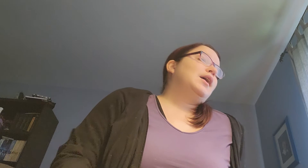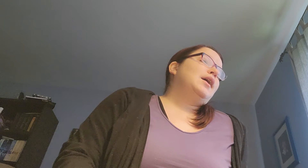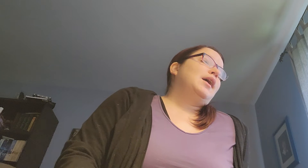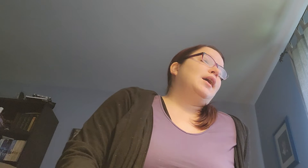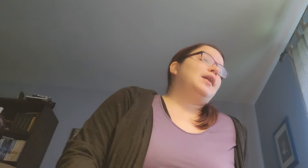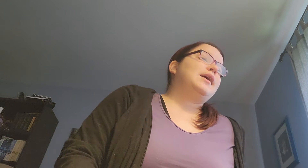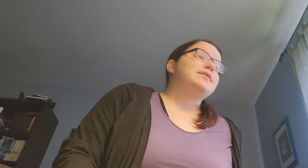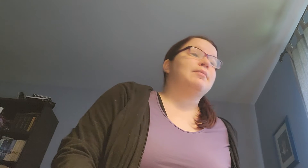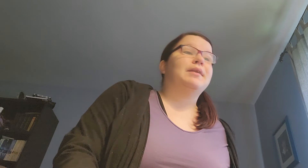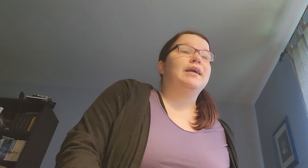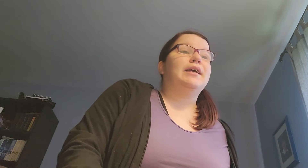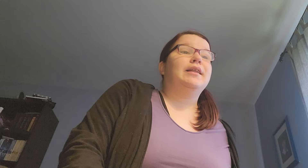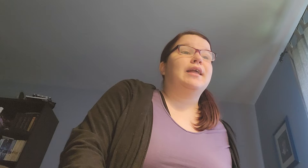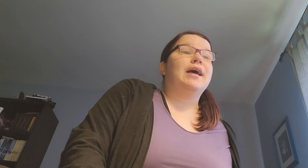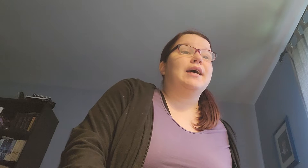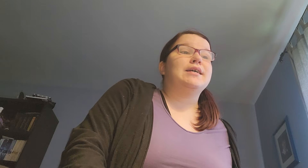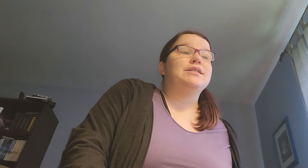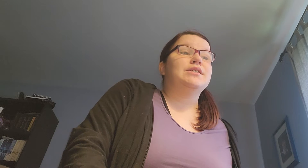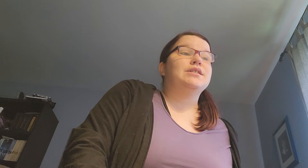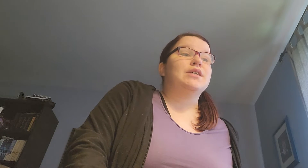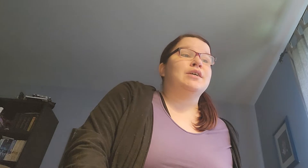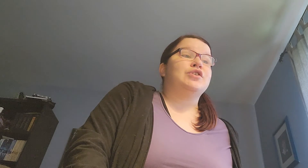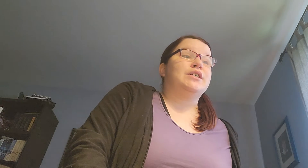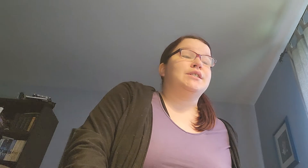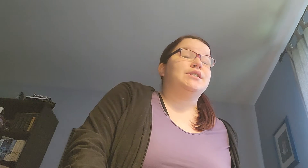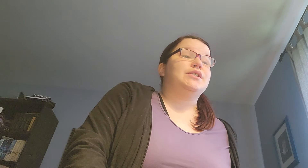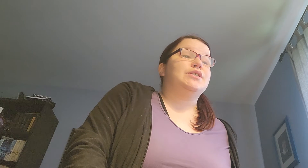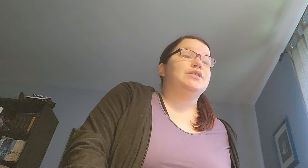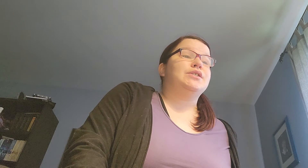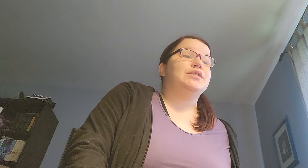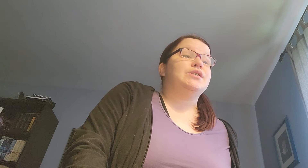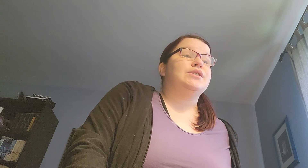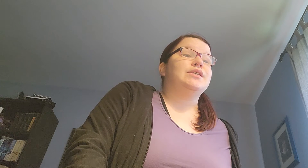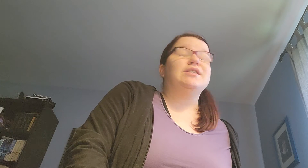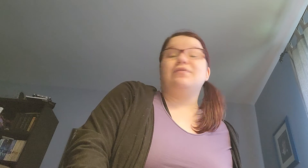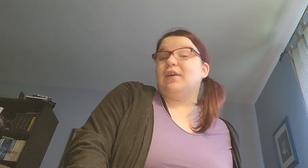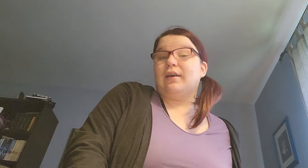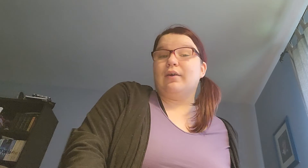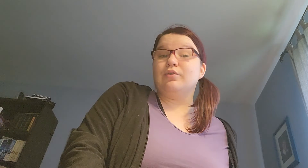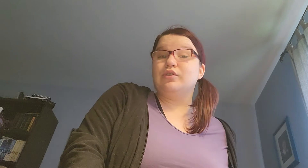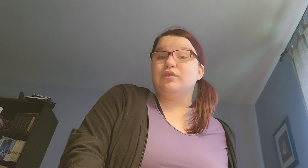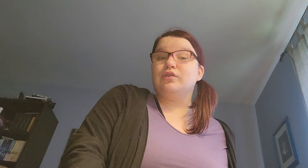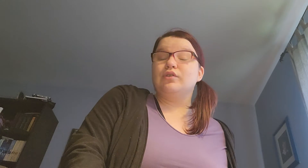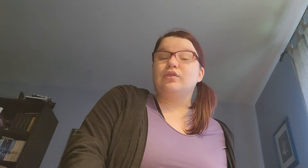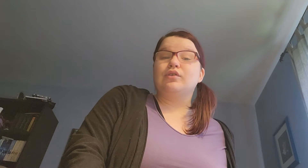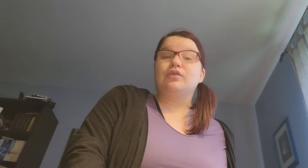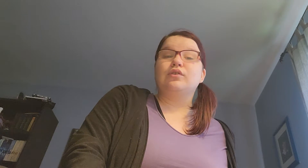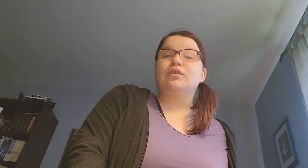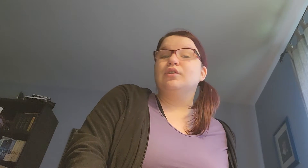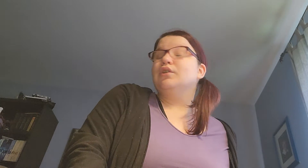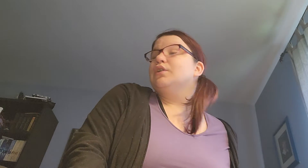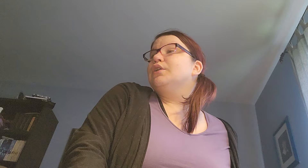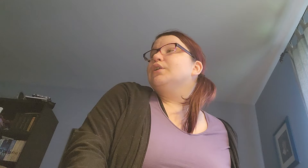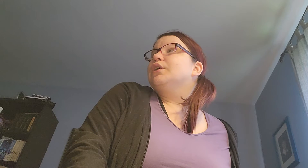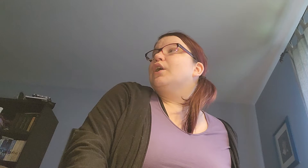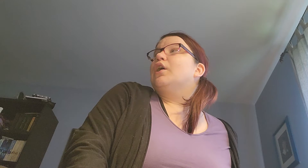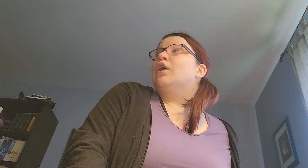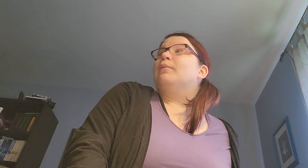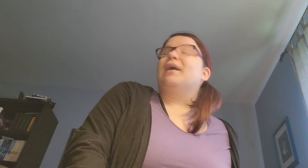Uh, that's something that I just need to figure out on my